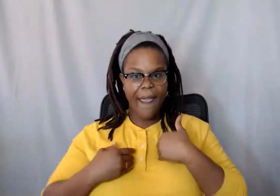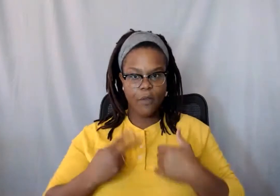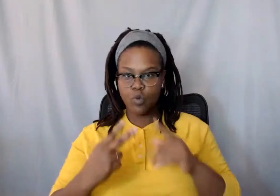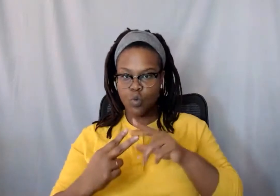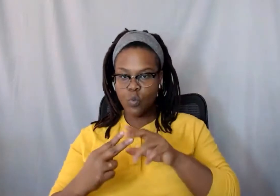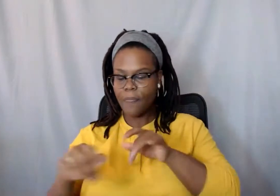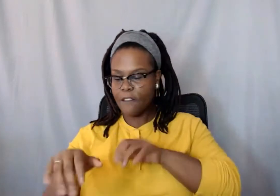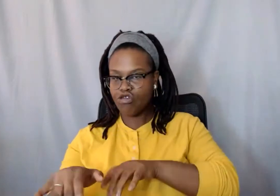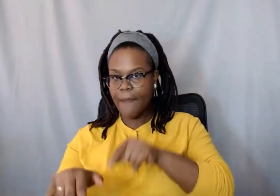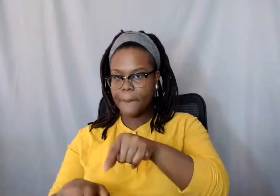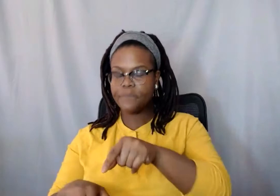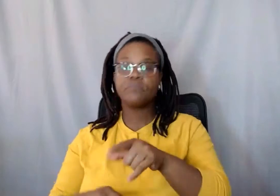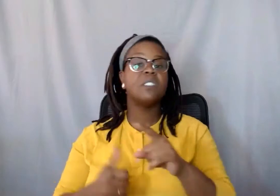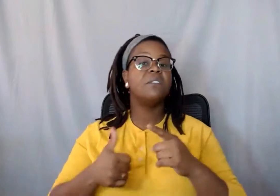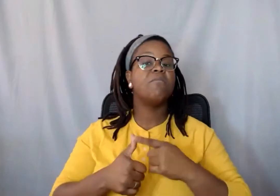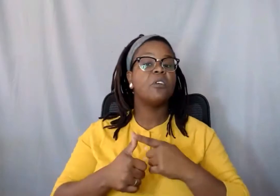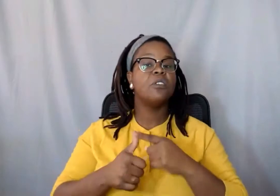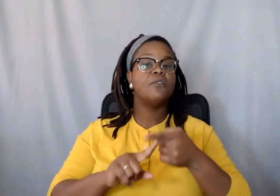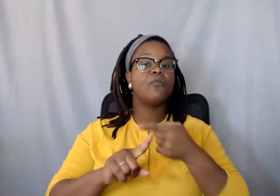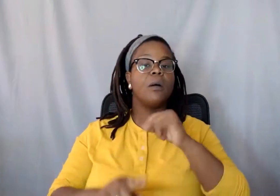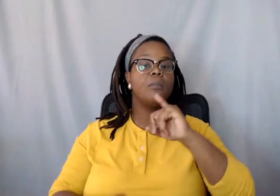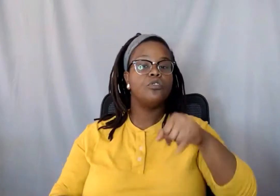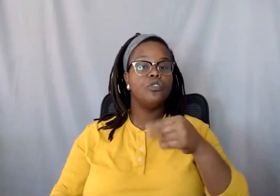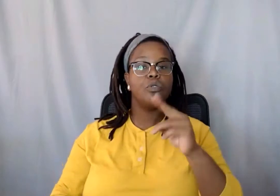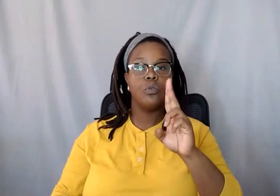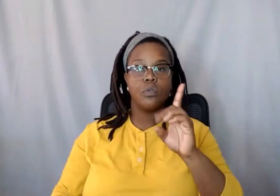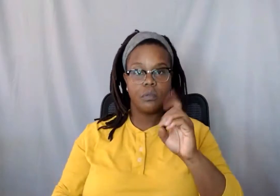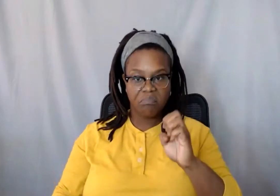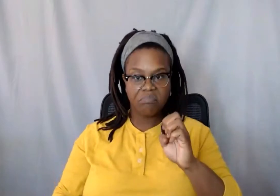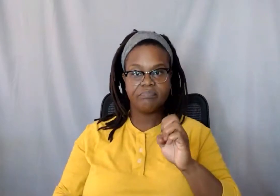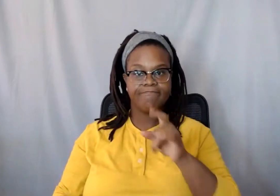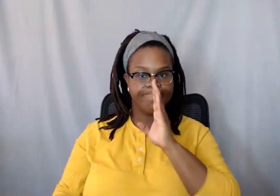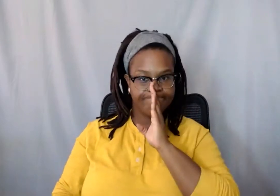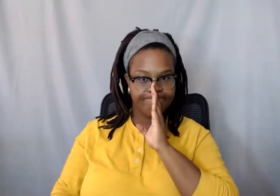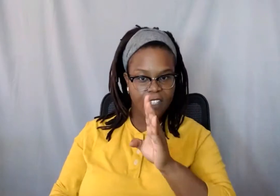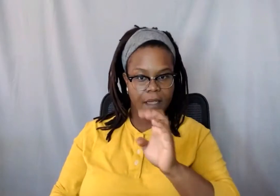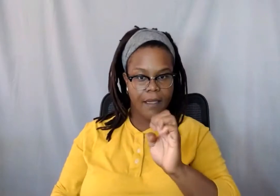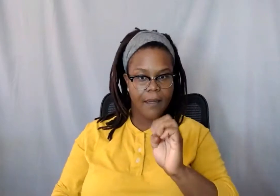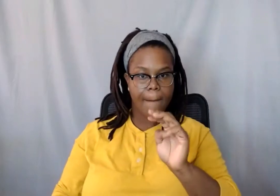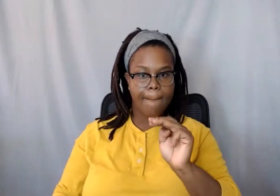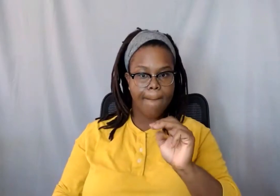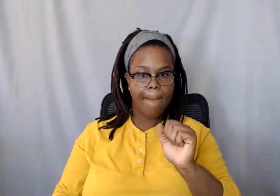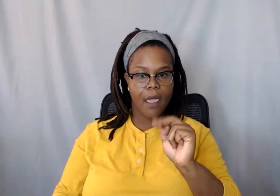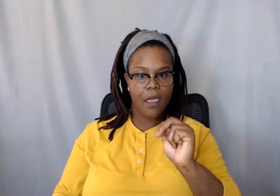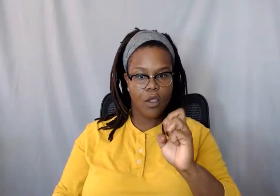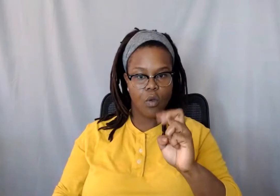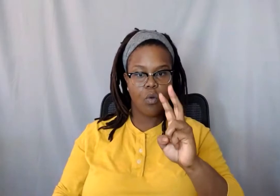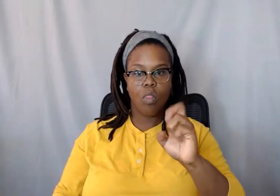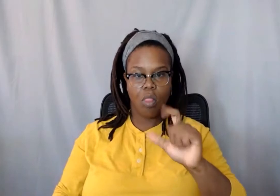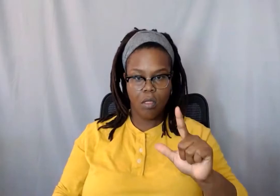All right. one is from Jude directing at Emmanuel stating that Jews sitting.